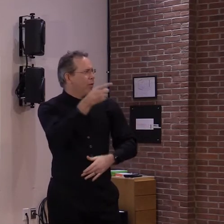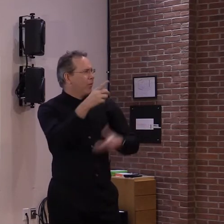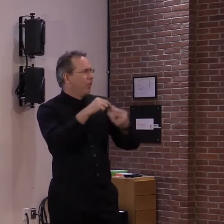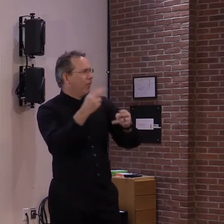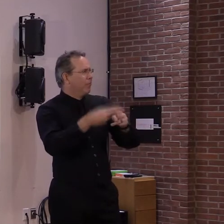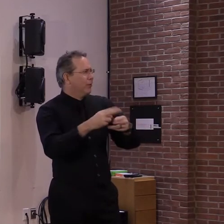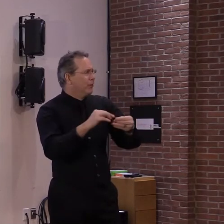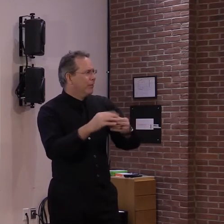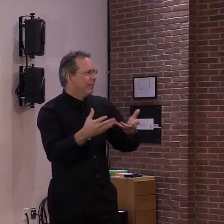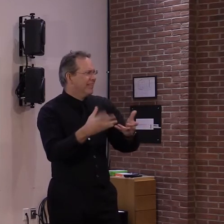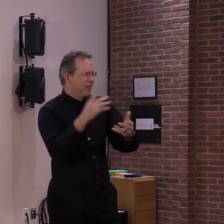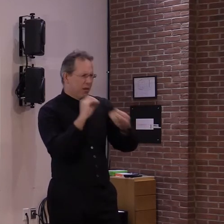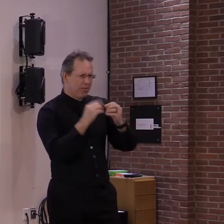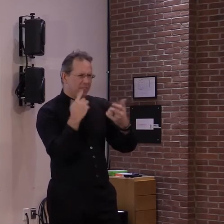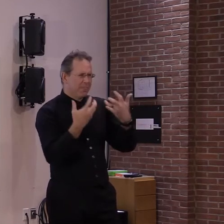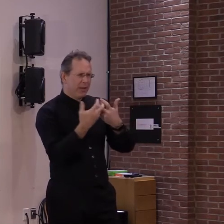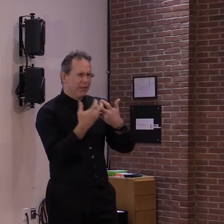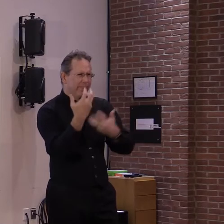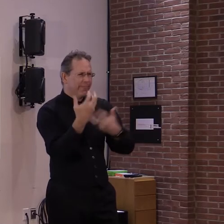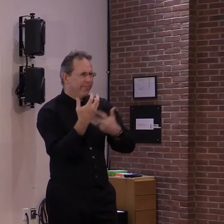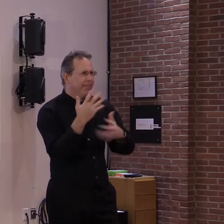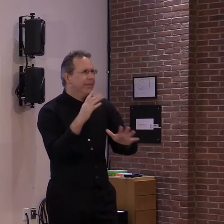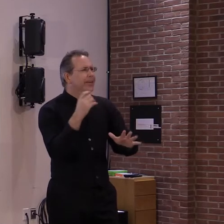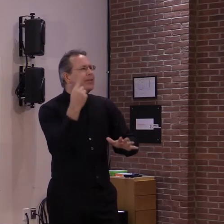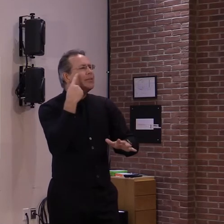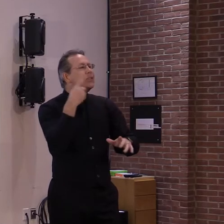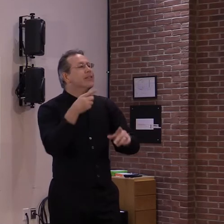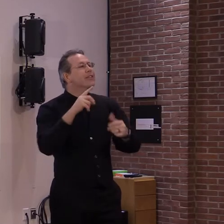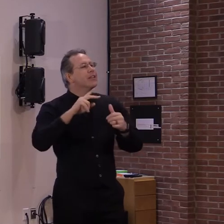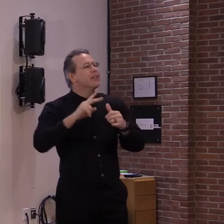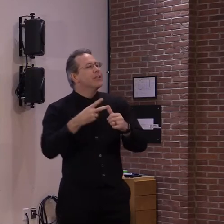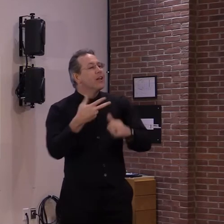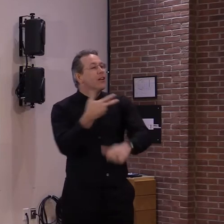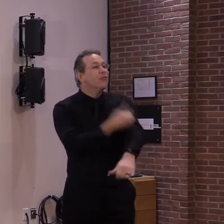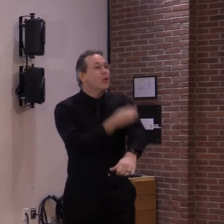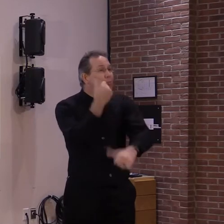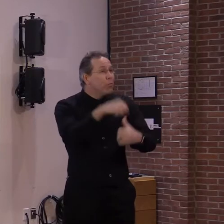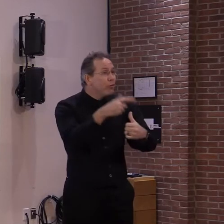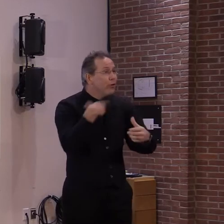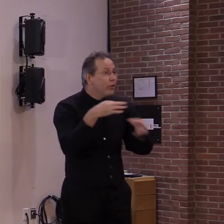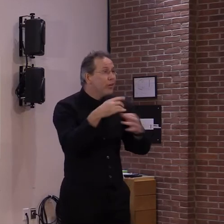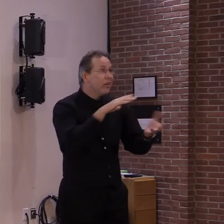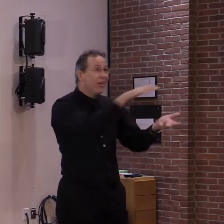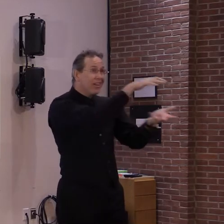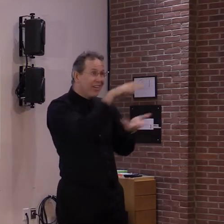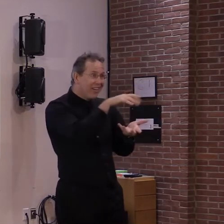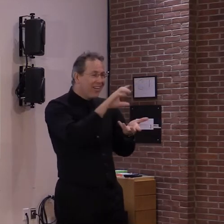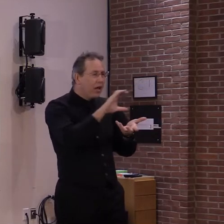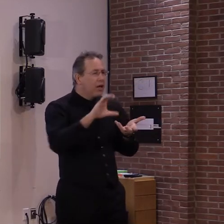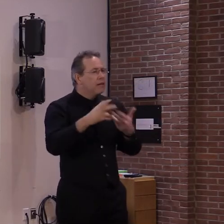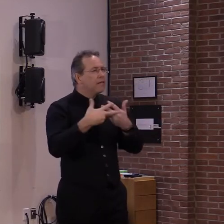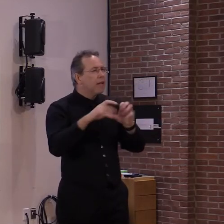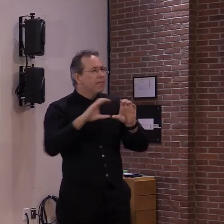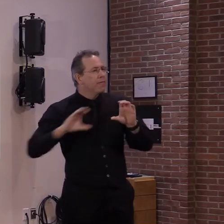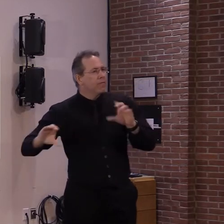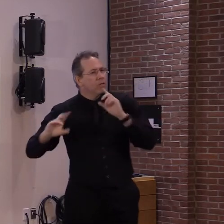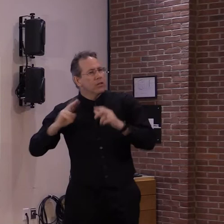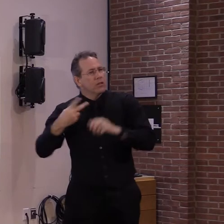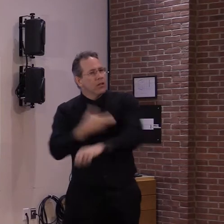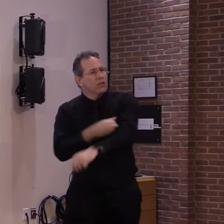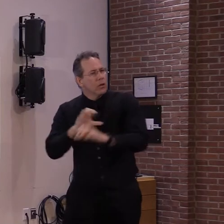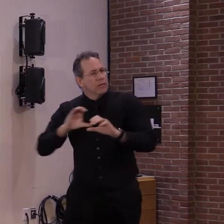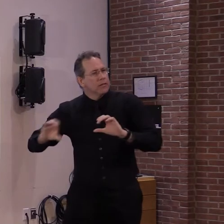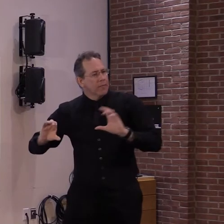dose, you can only administer that second dose on a time period. So you can get the second dose and have to sit on it